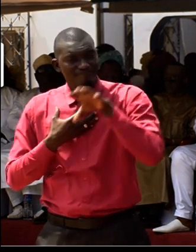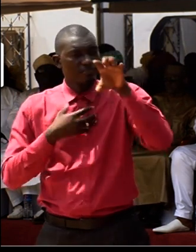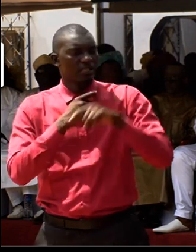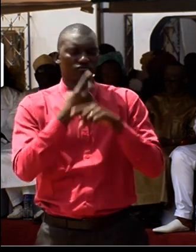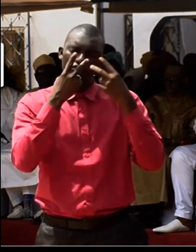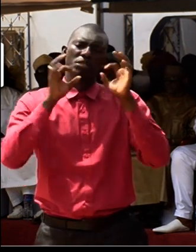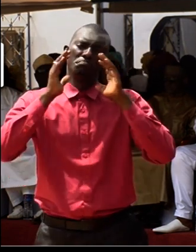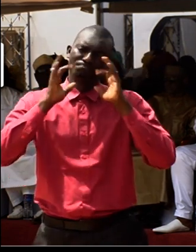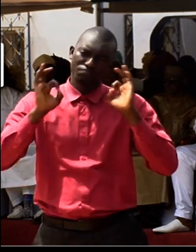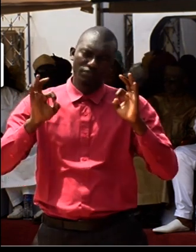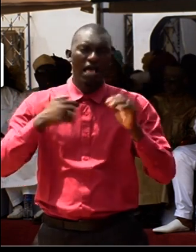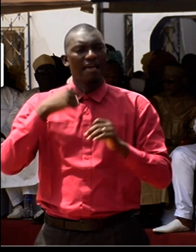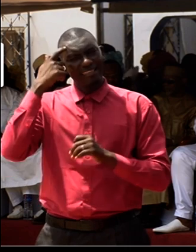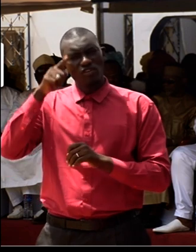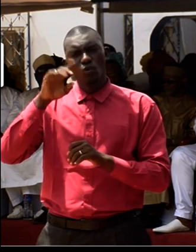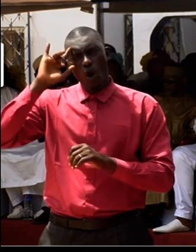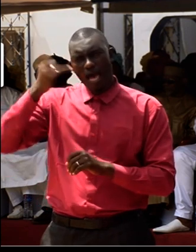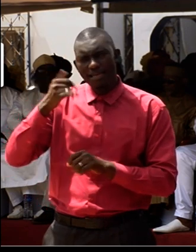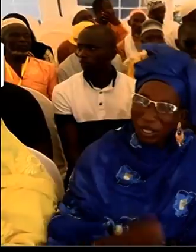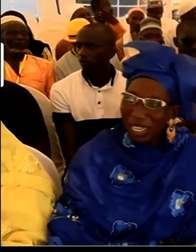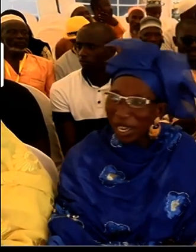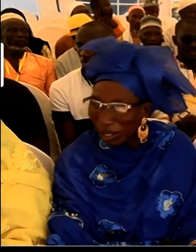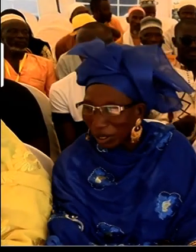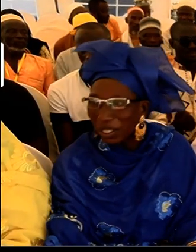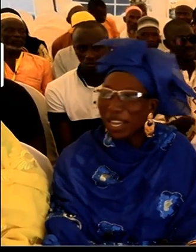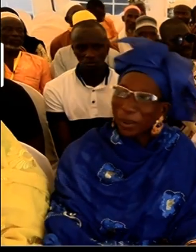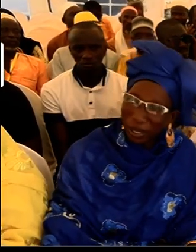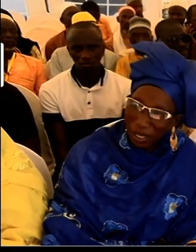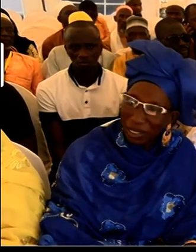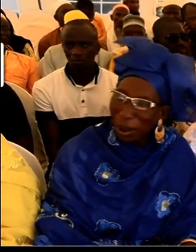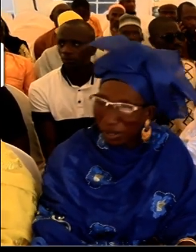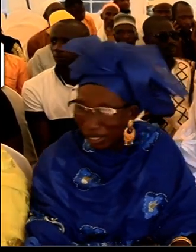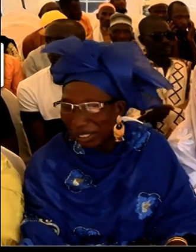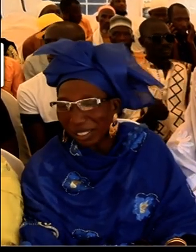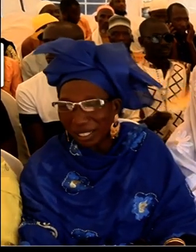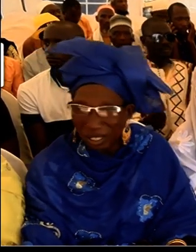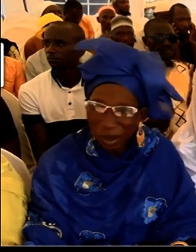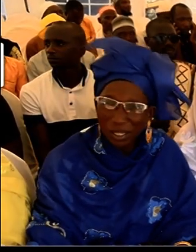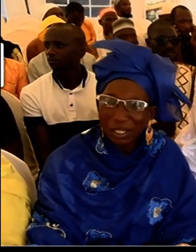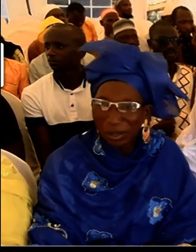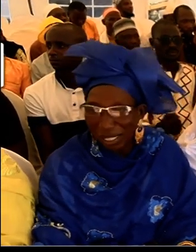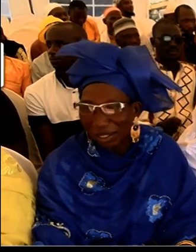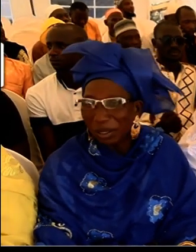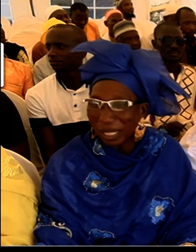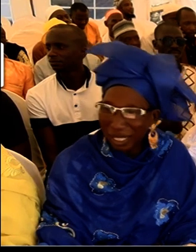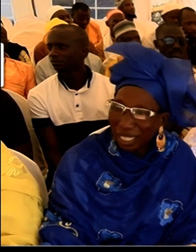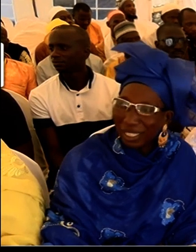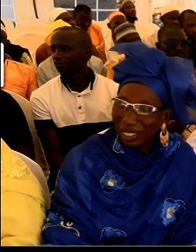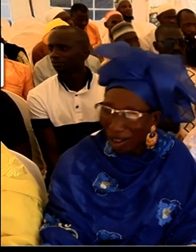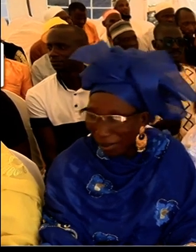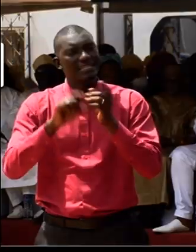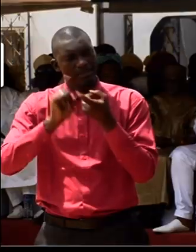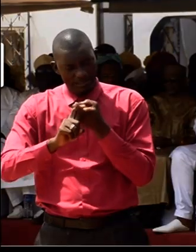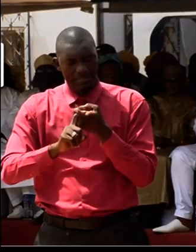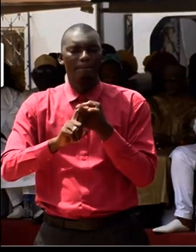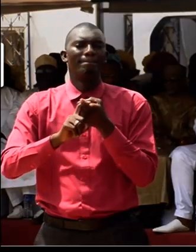I'm sure you all will agree with me, the Carnify municipality was a pace setter under the leadership, under